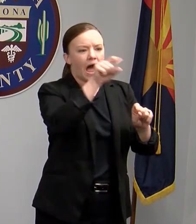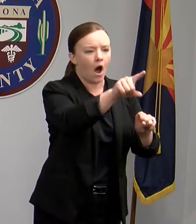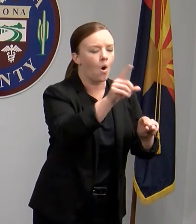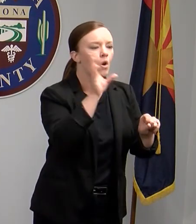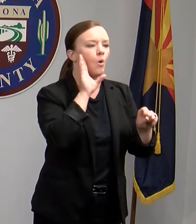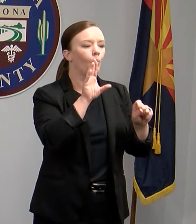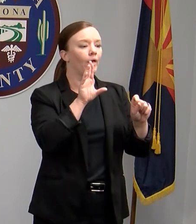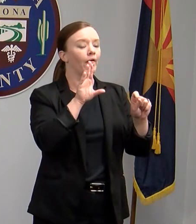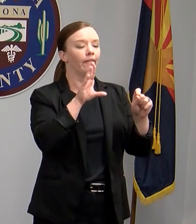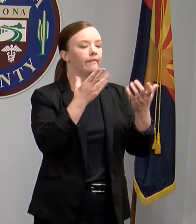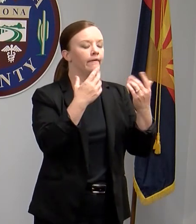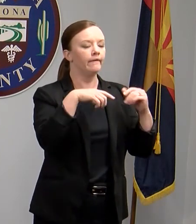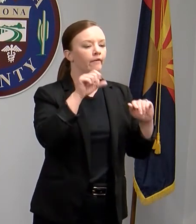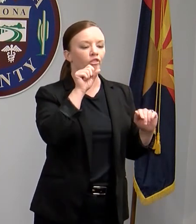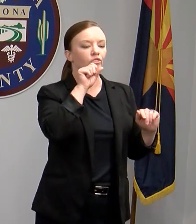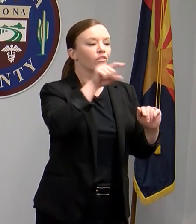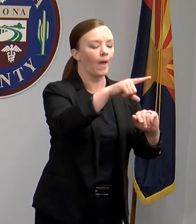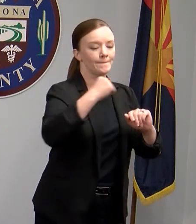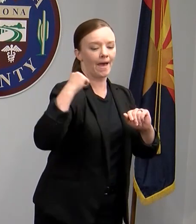instead of somebody else.